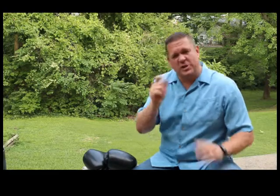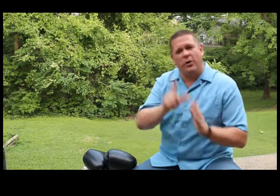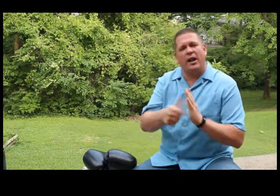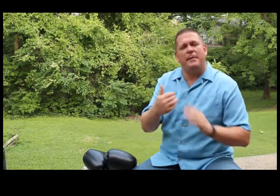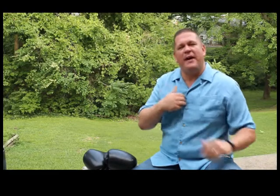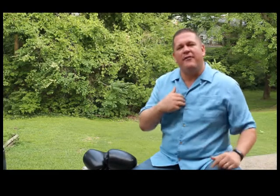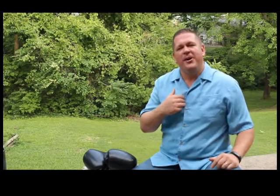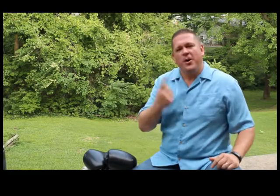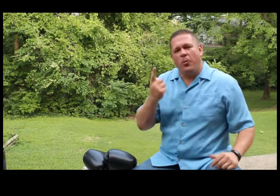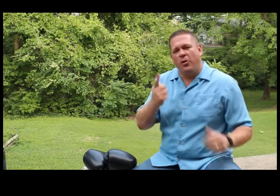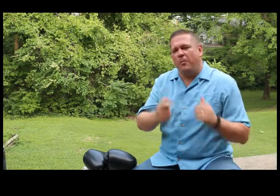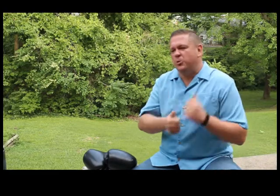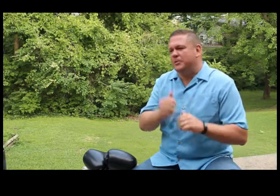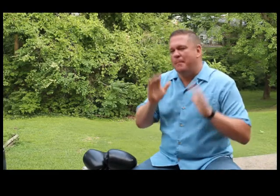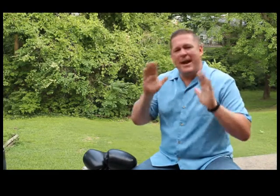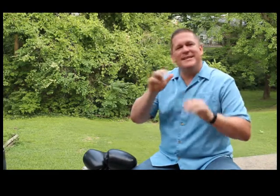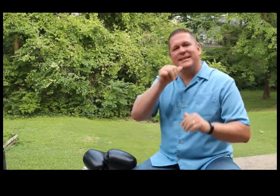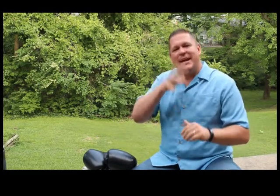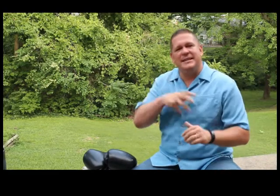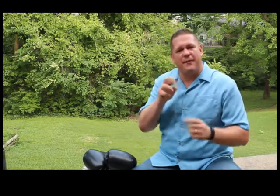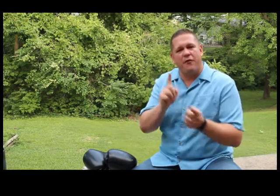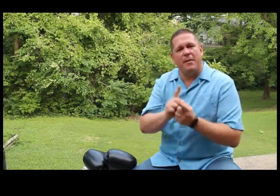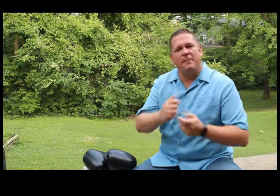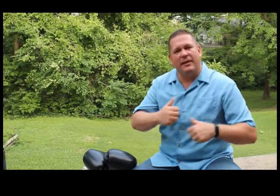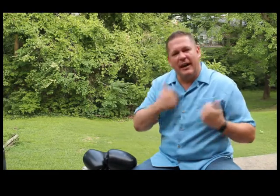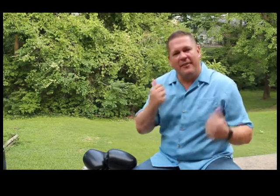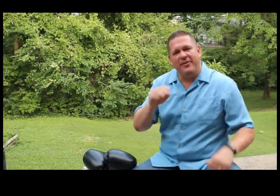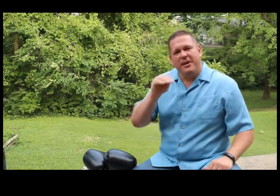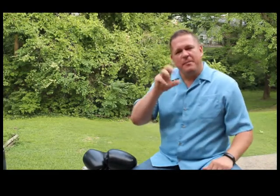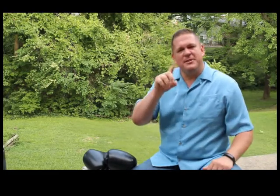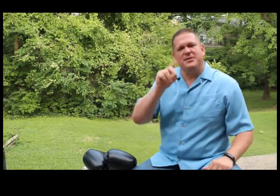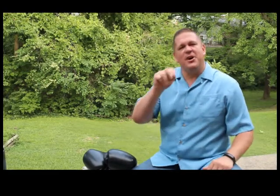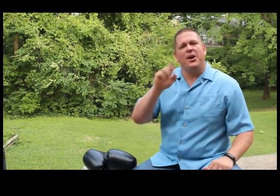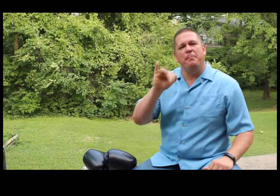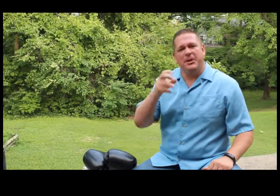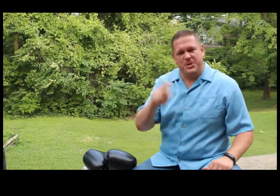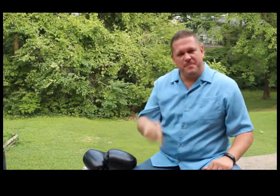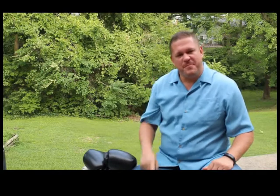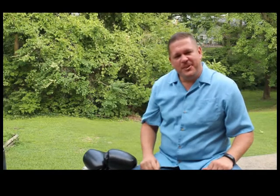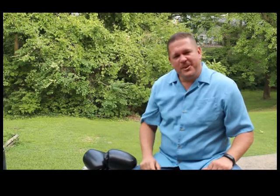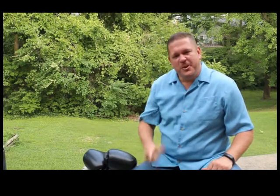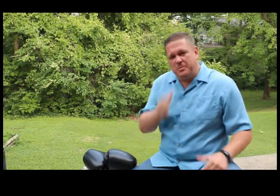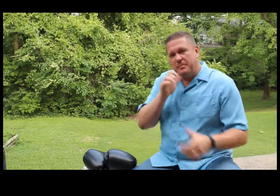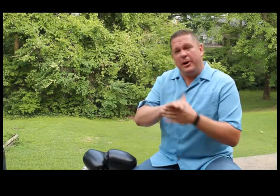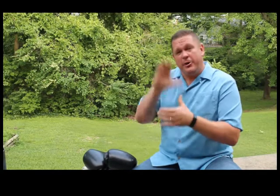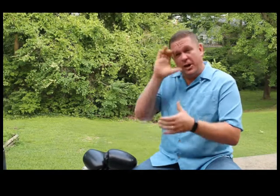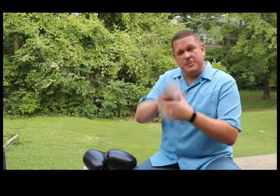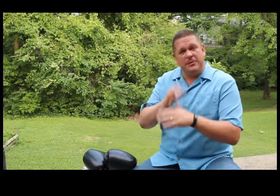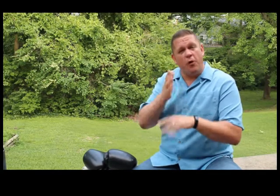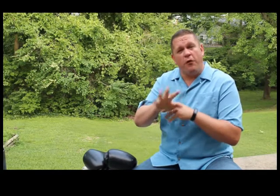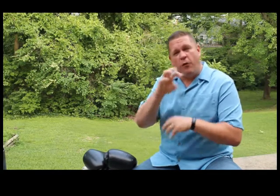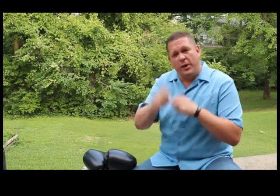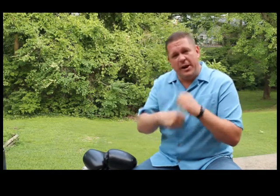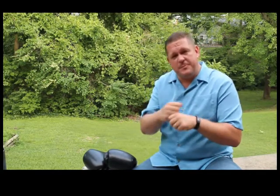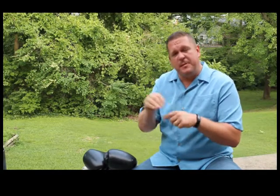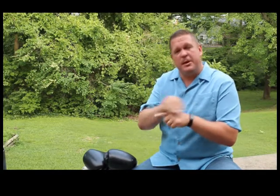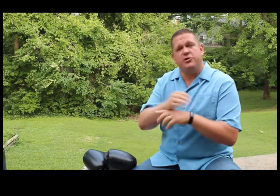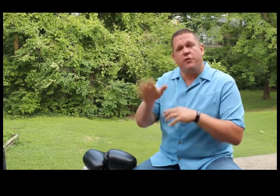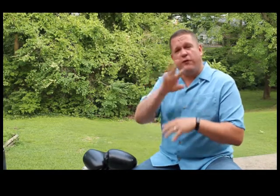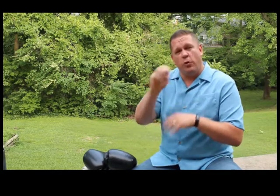in while, I'm going have one of the most amazing ladies I've ever met in my life, Mrs. Donna Bishop, who's been married to her husband over 40 years, been in the ministry over 40